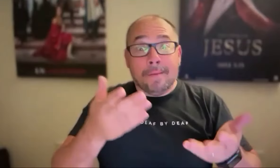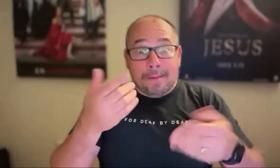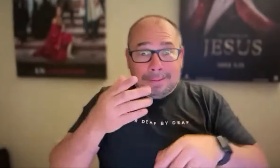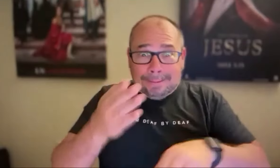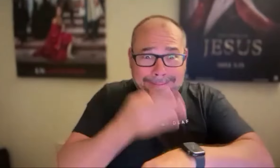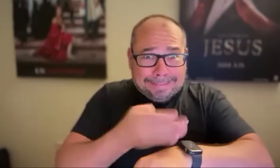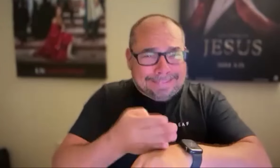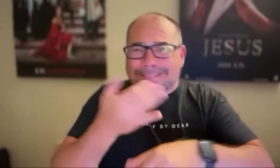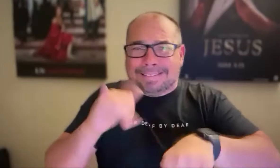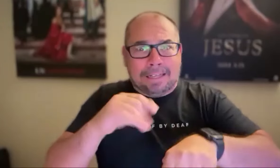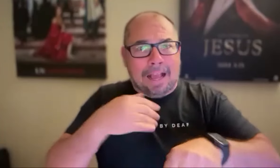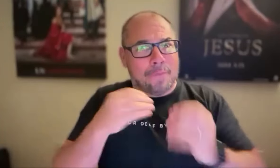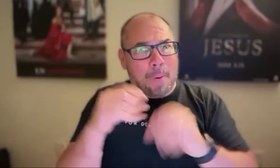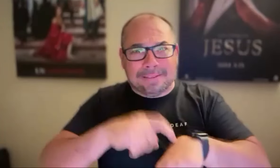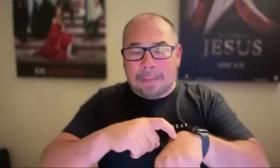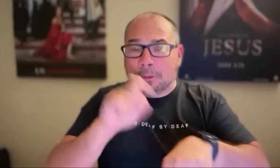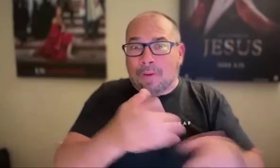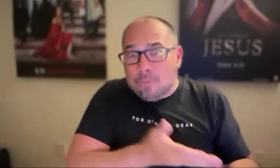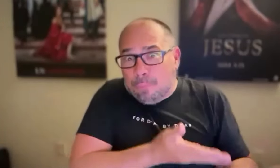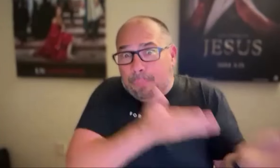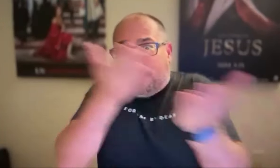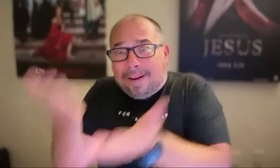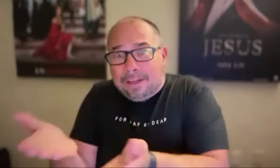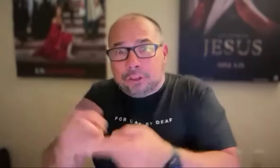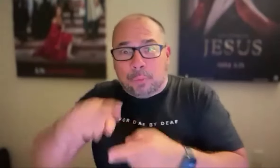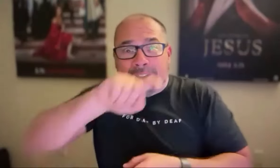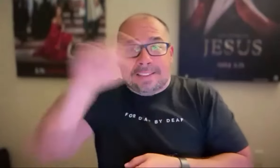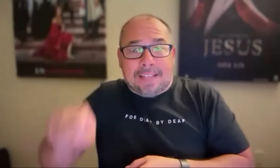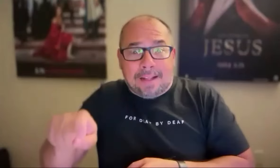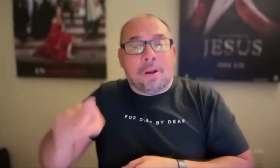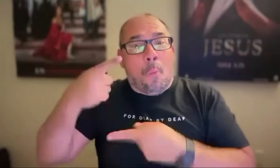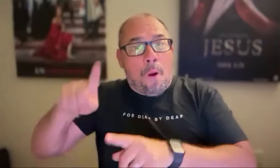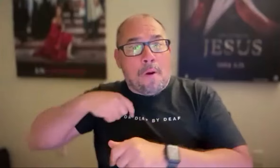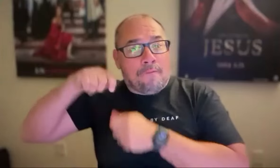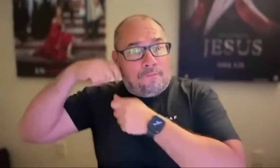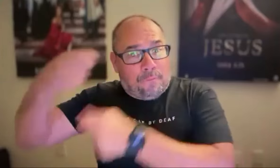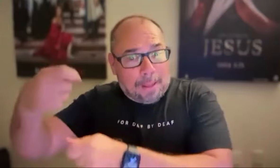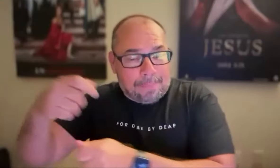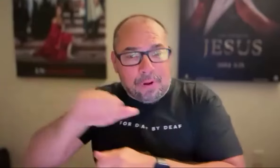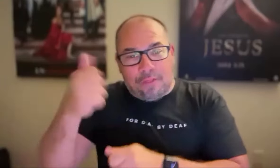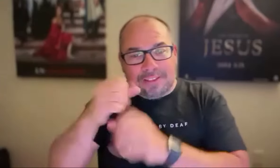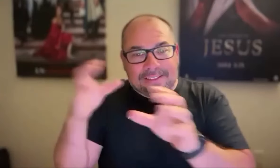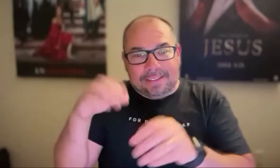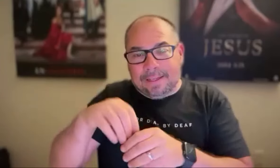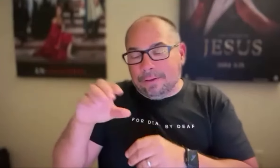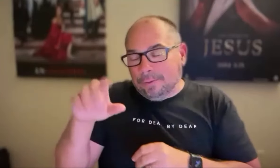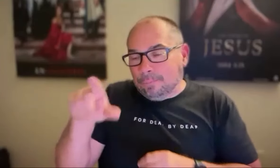ready. But we ended up having to take it with us to Texas while we were filming